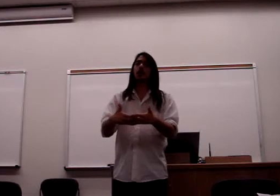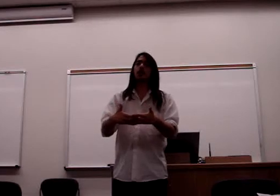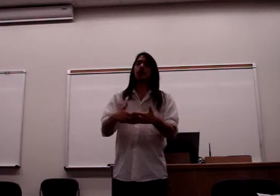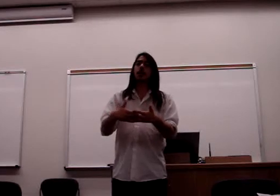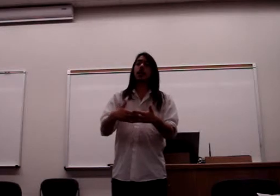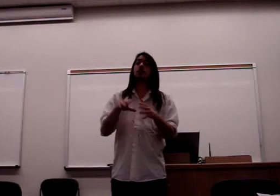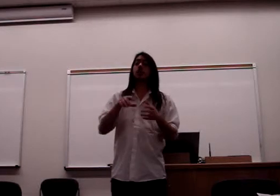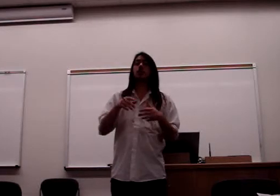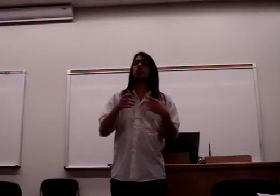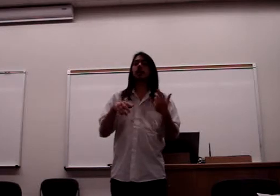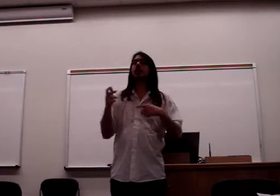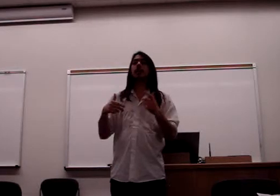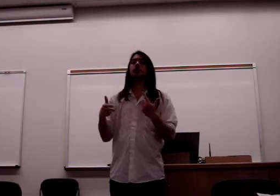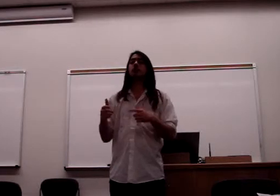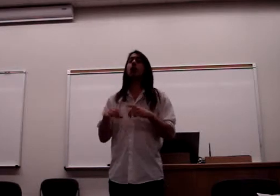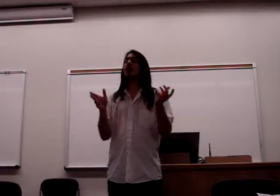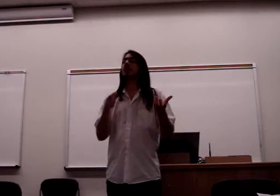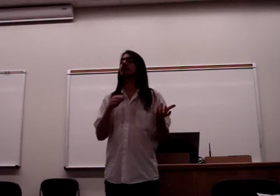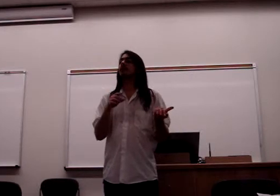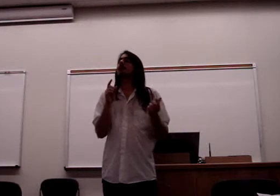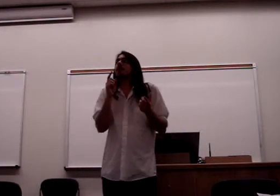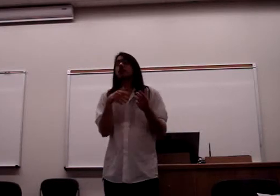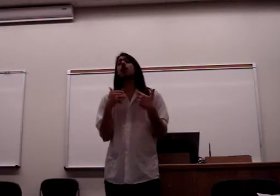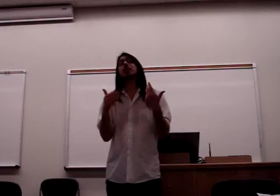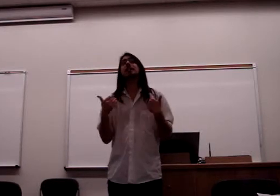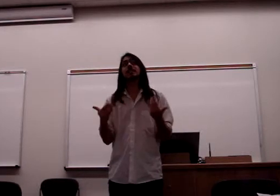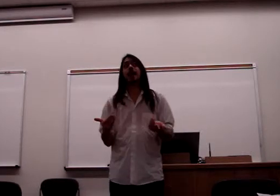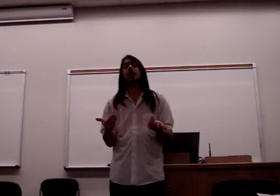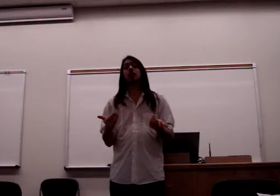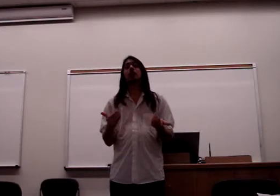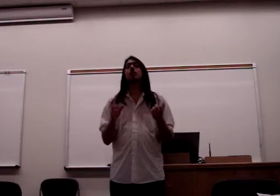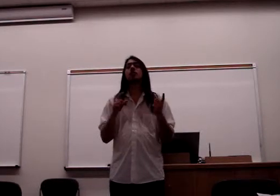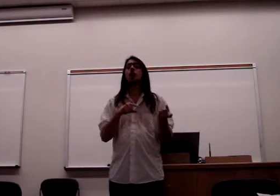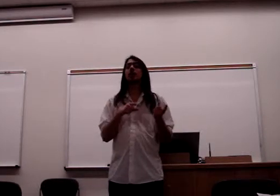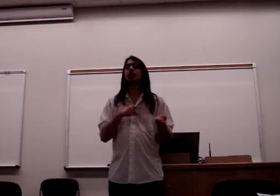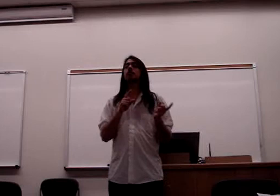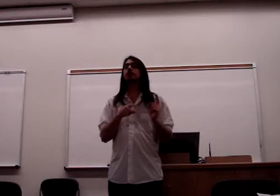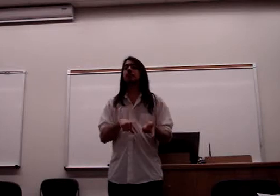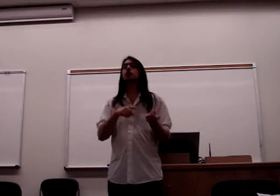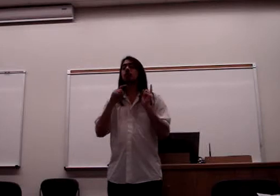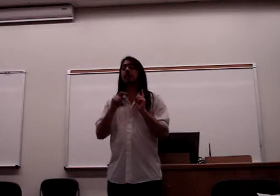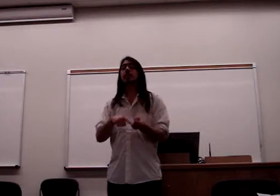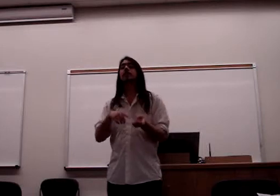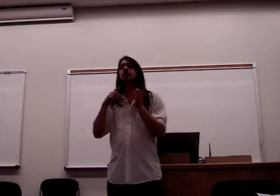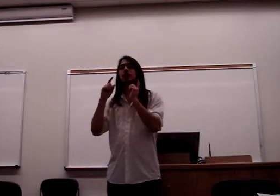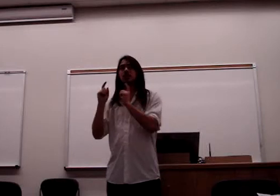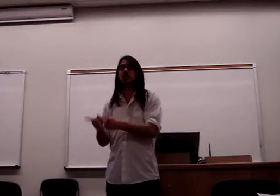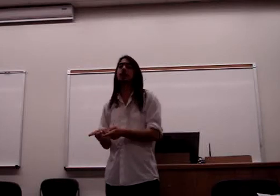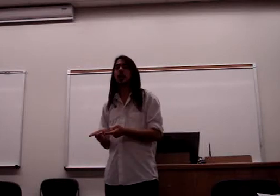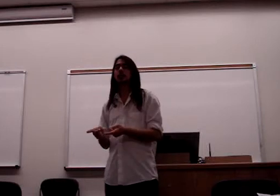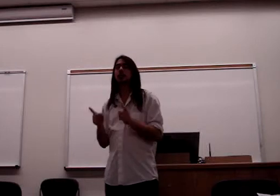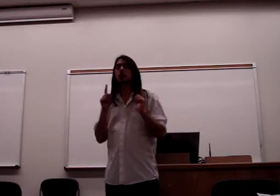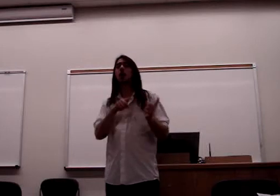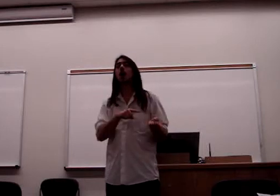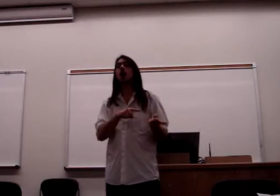And so, as far as I can tell, no individual is a subject qua